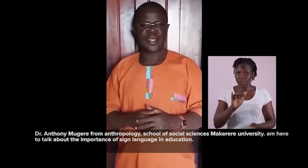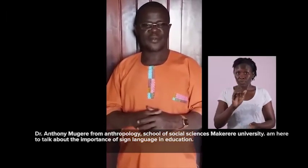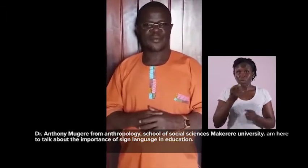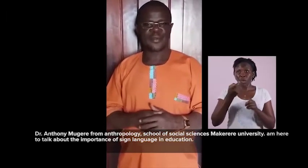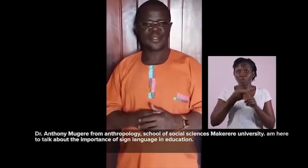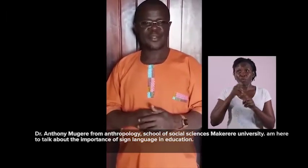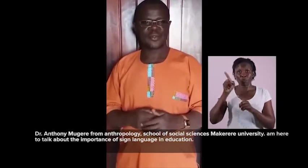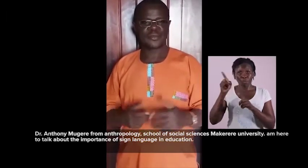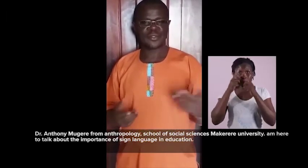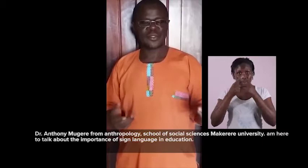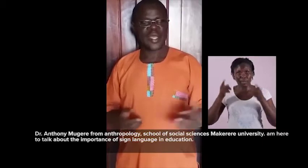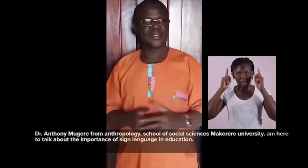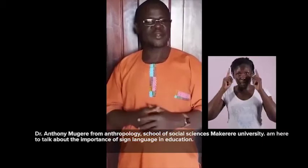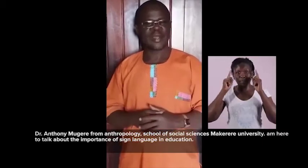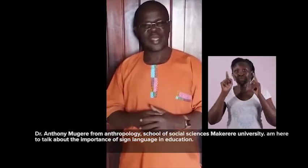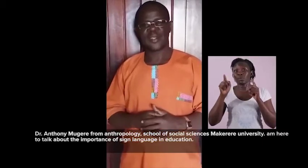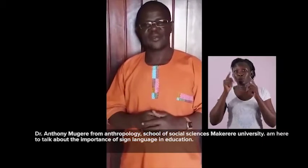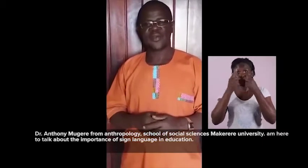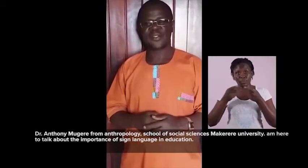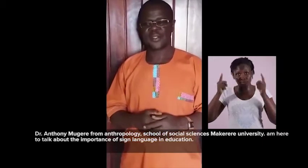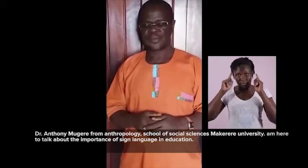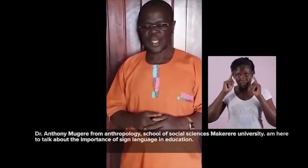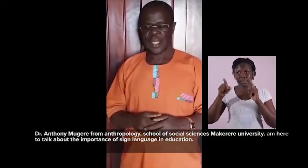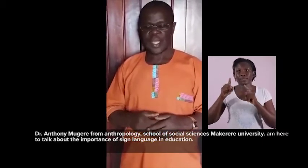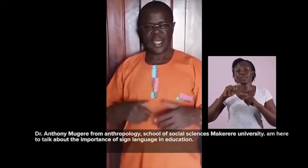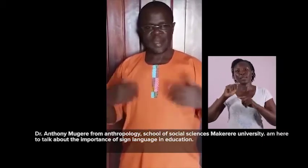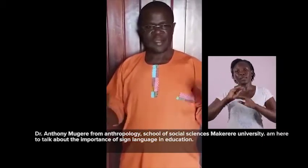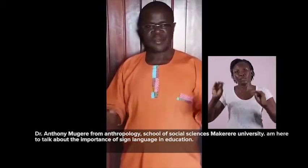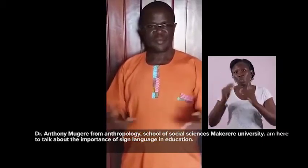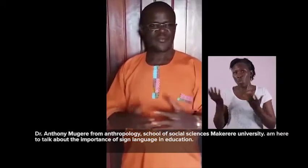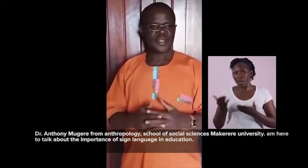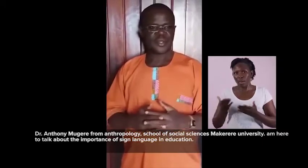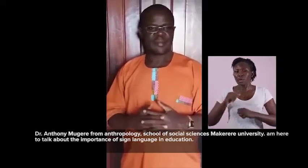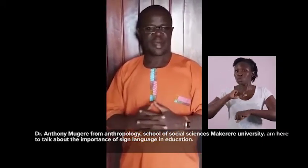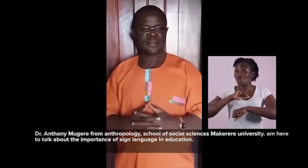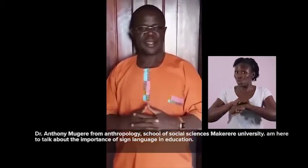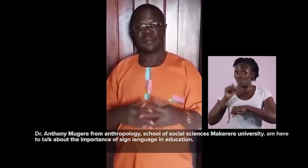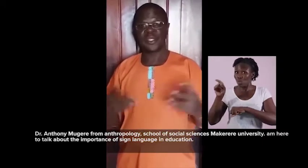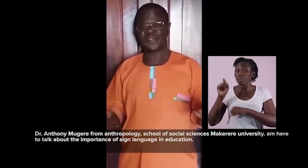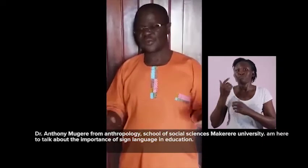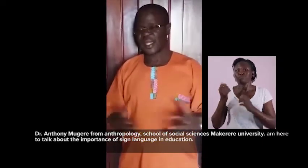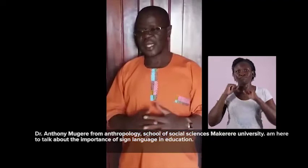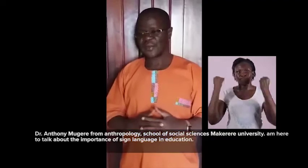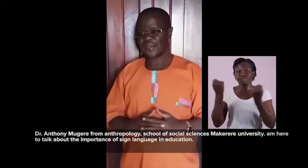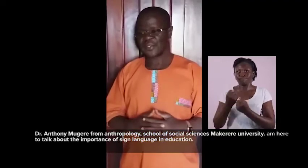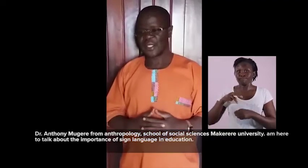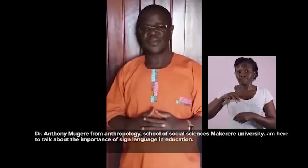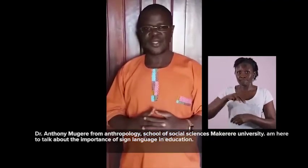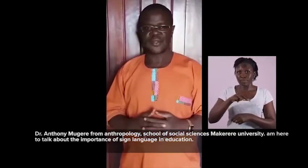University, and I'm here to briefly talk about the importance of sign language in education.